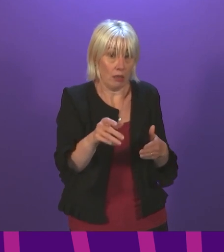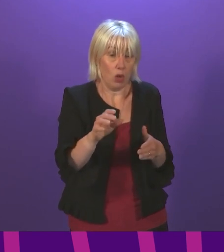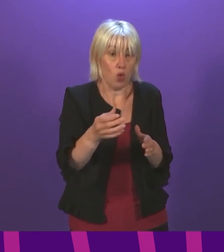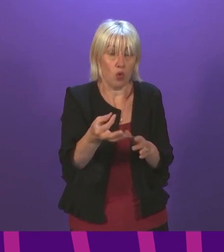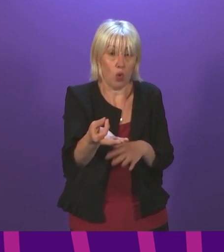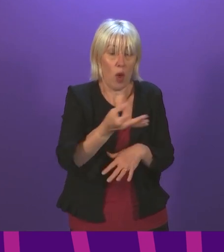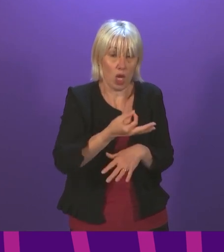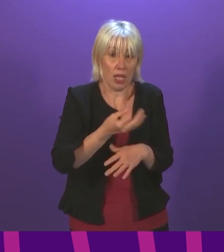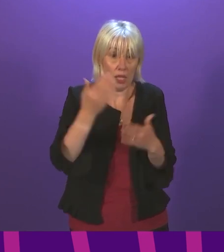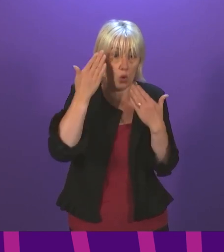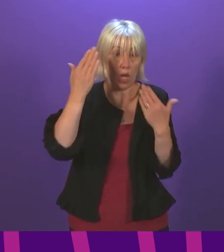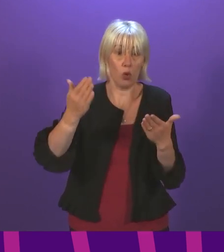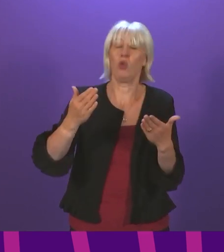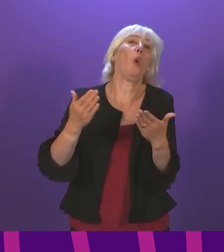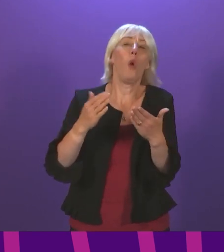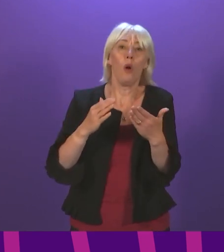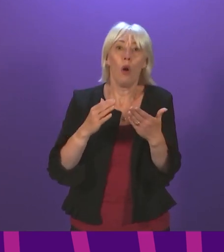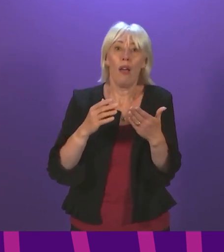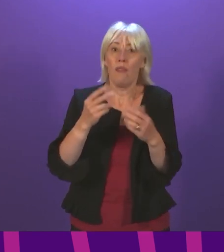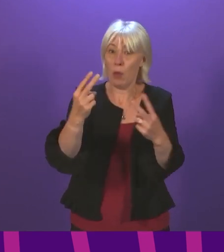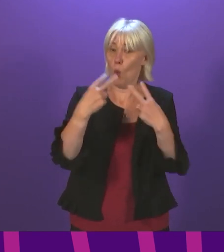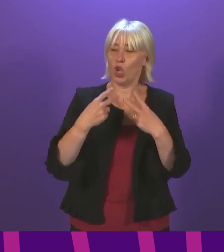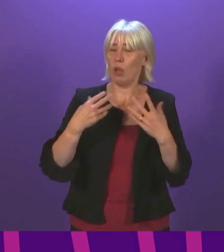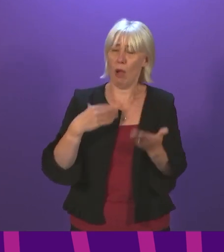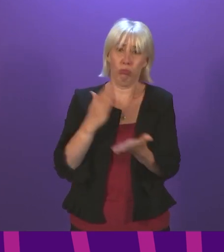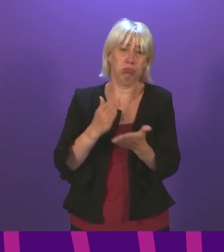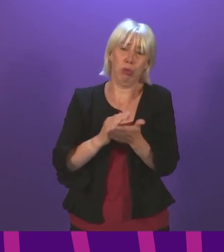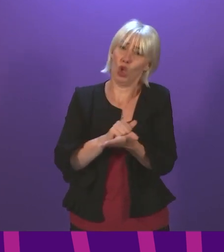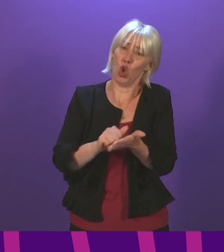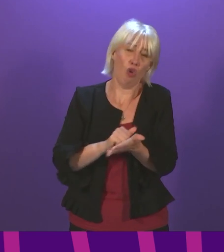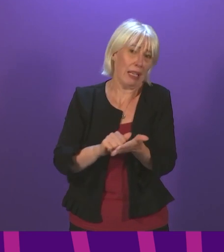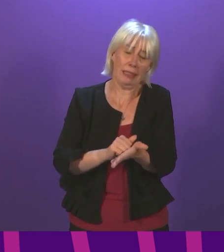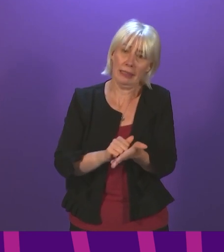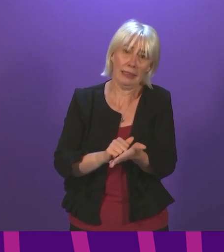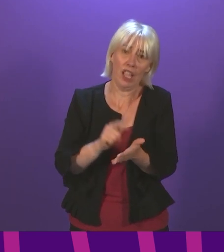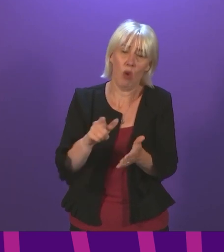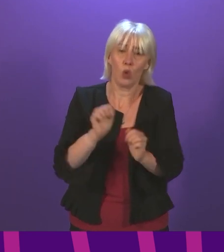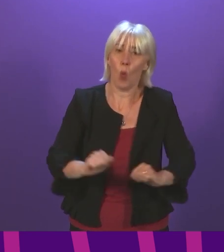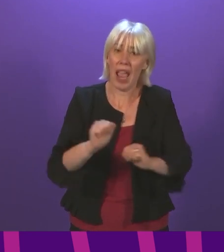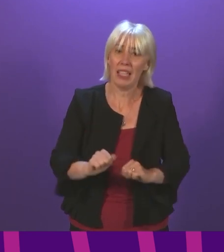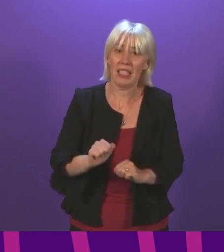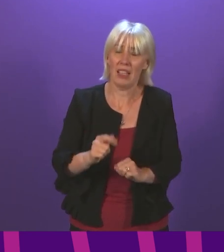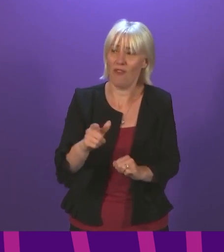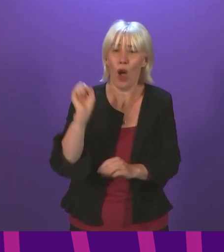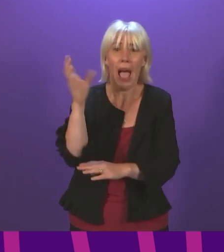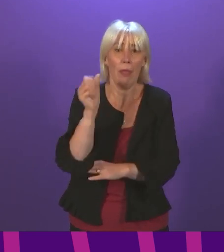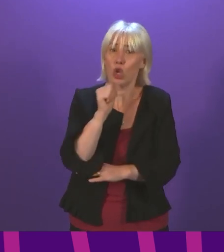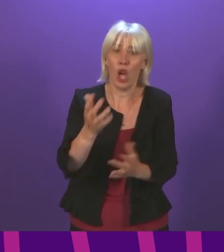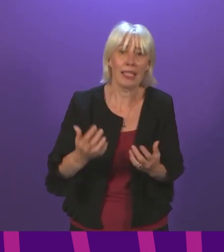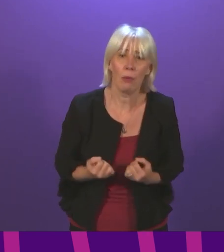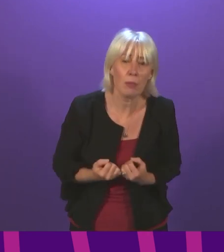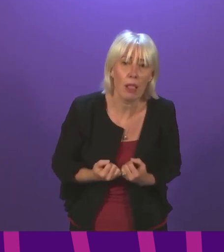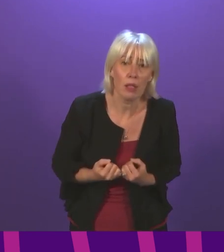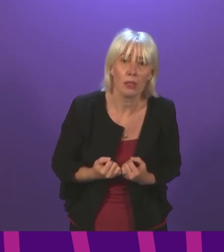I'll address him directly. First of all, I'm extremely sorry that the wait that you had happened, and I don't think that's acceptable.